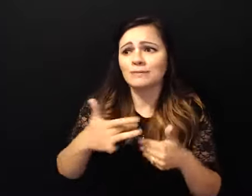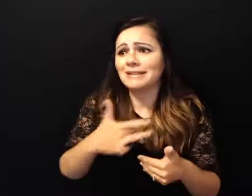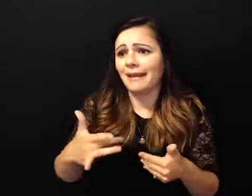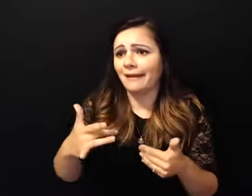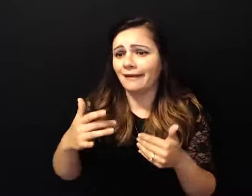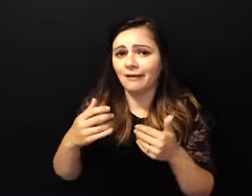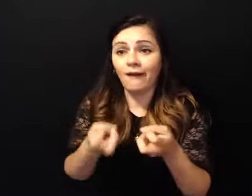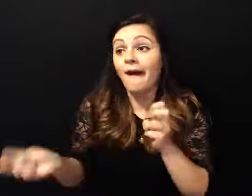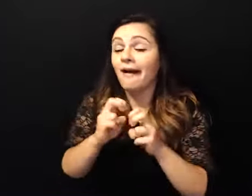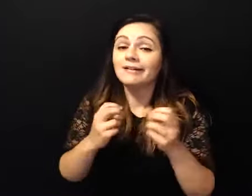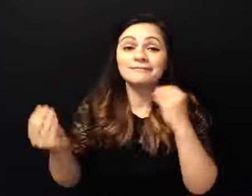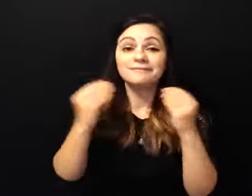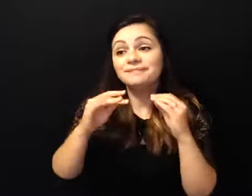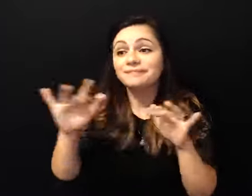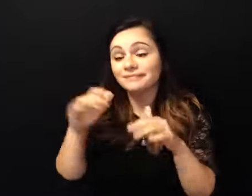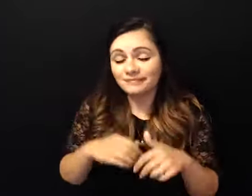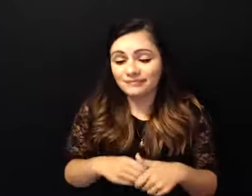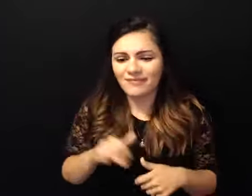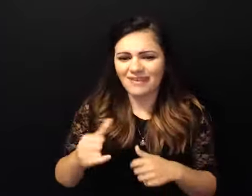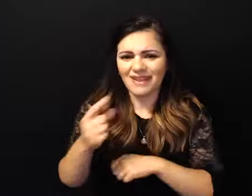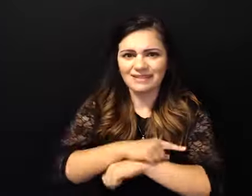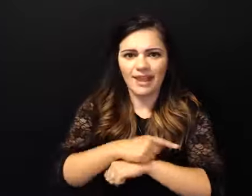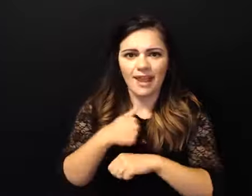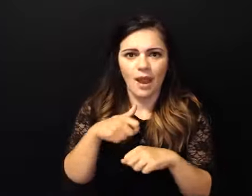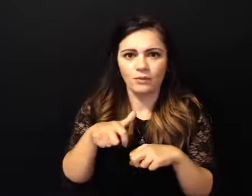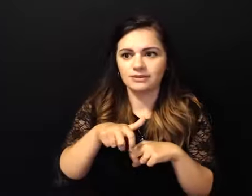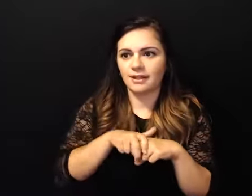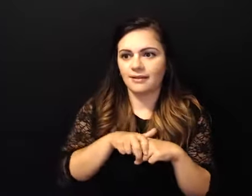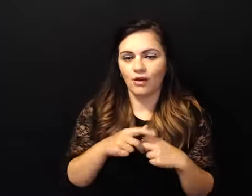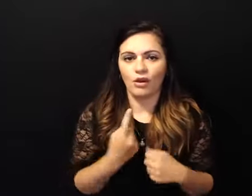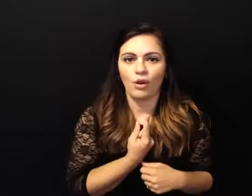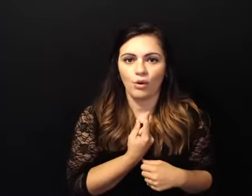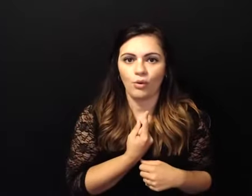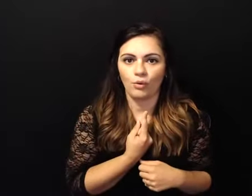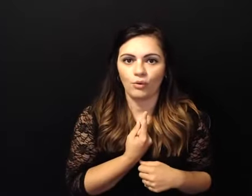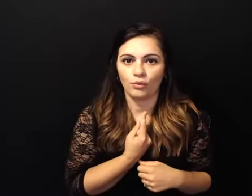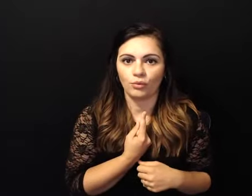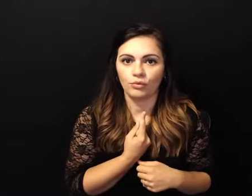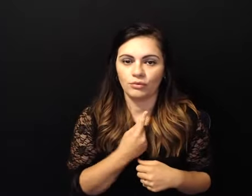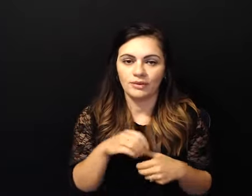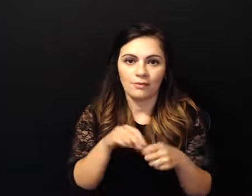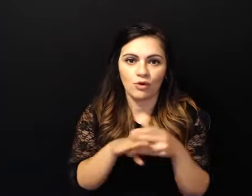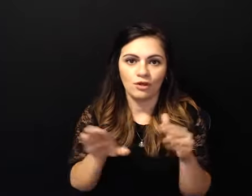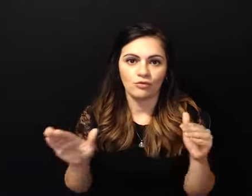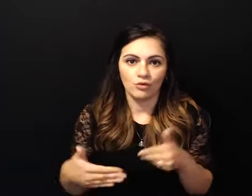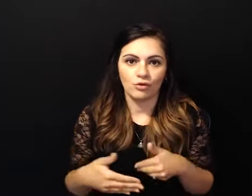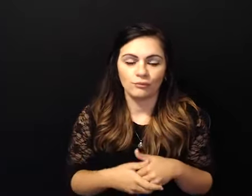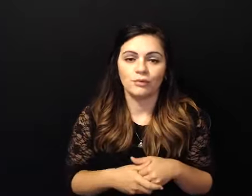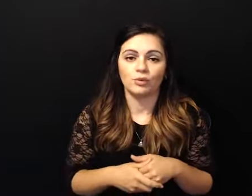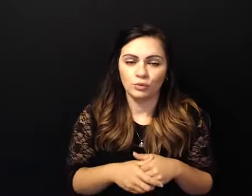particular day i'm sitting there and i'm all by myself and that alone is definitely uh unusual and then a